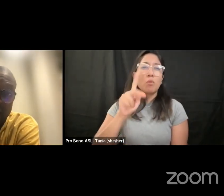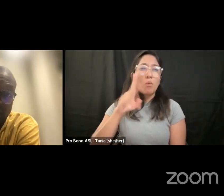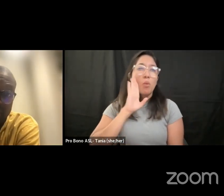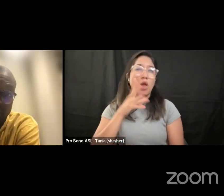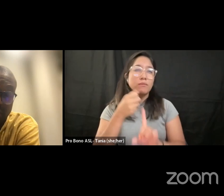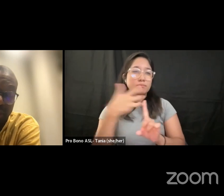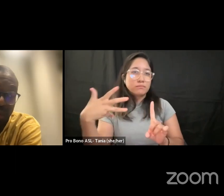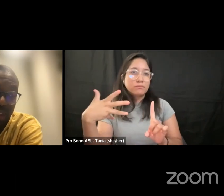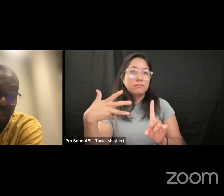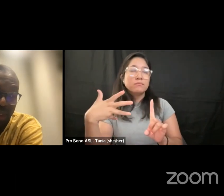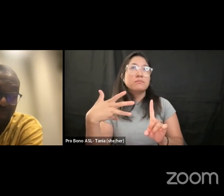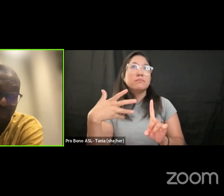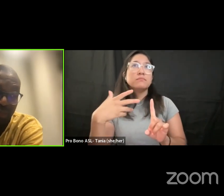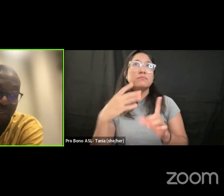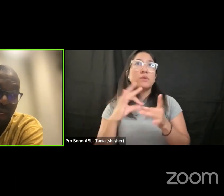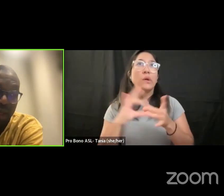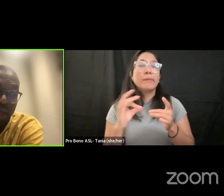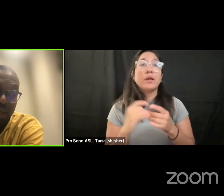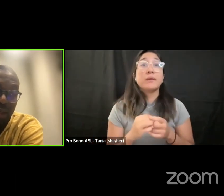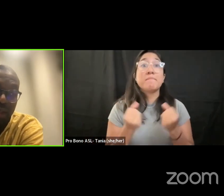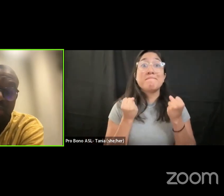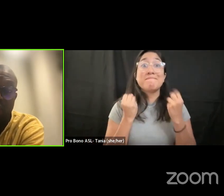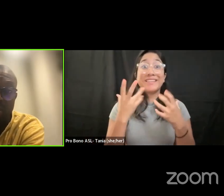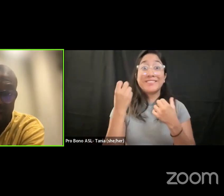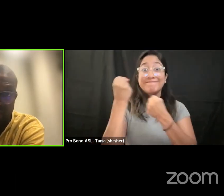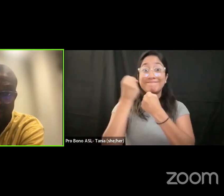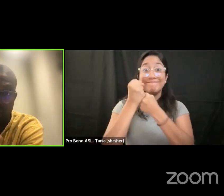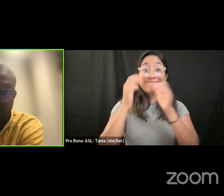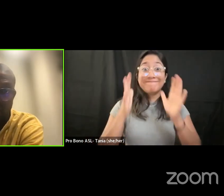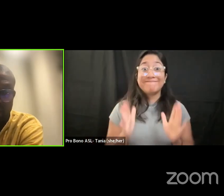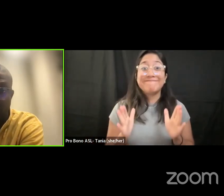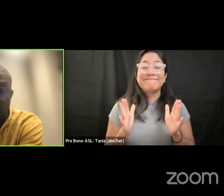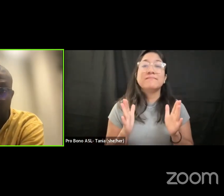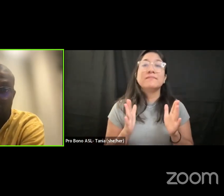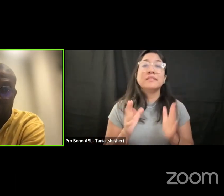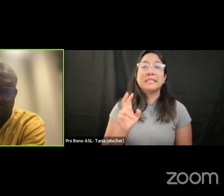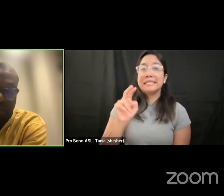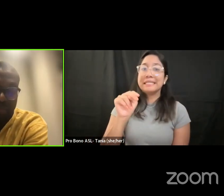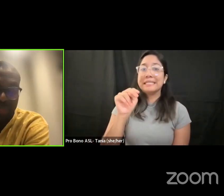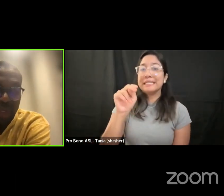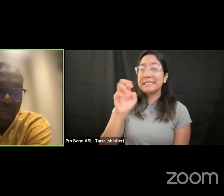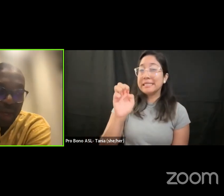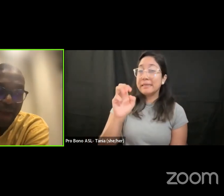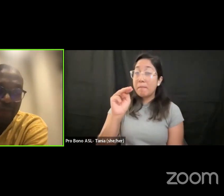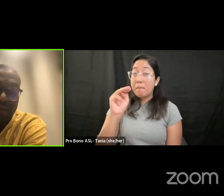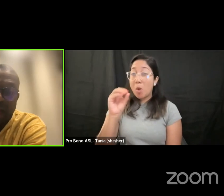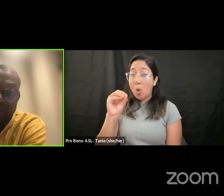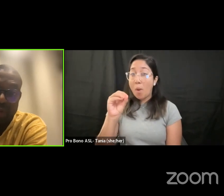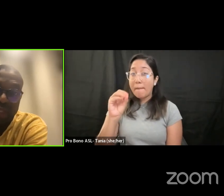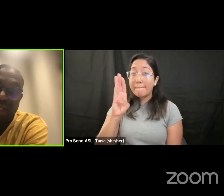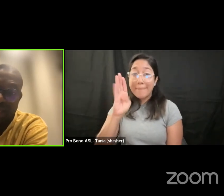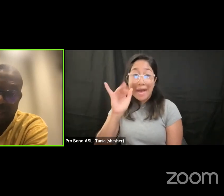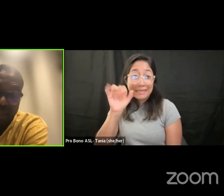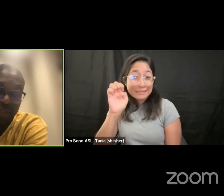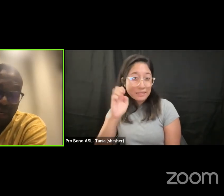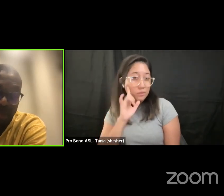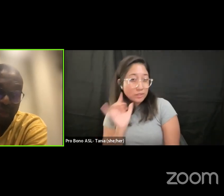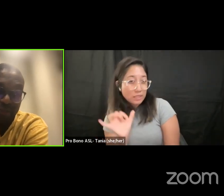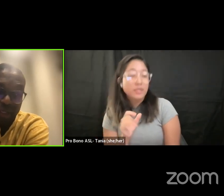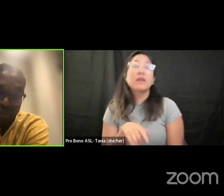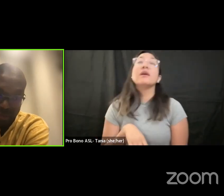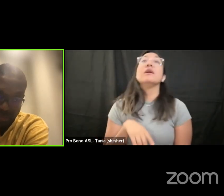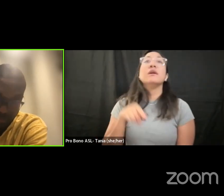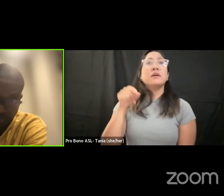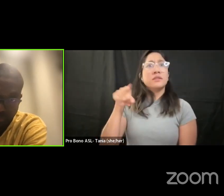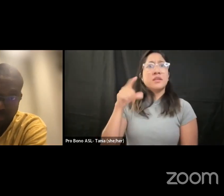many climate activists such as um nemo basi uh you might have read have advocated against